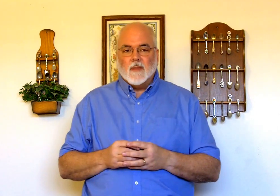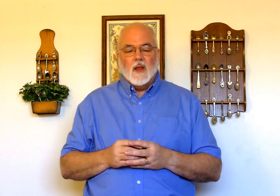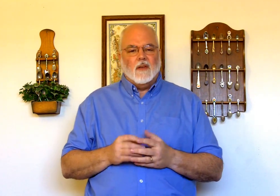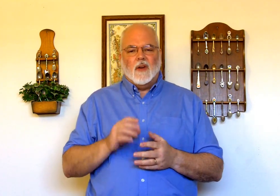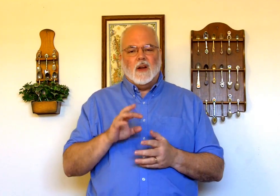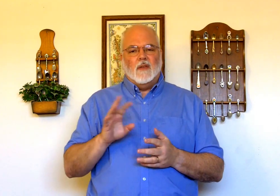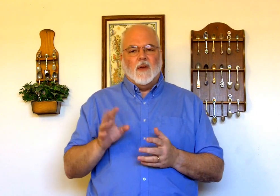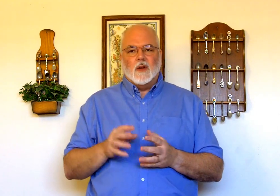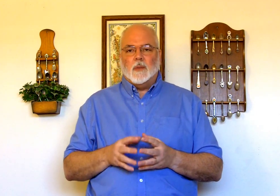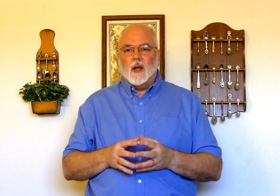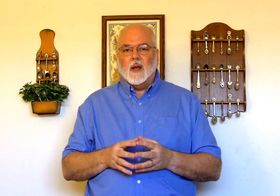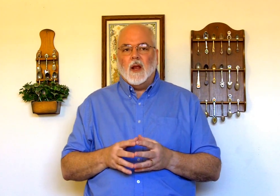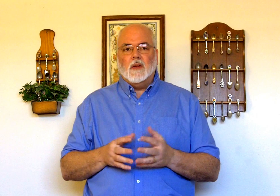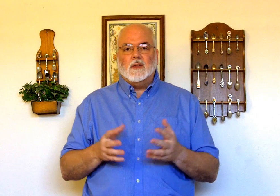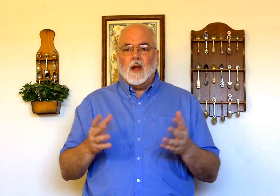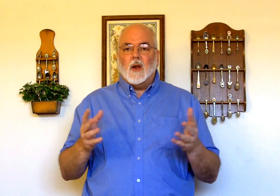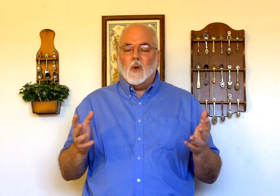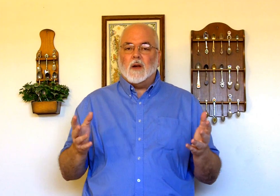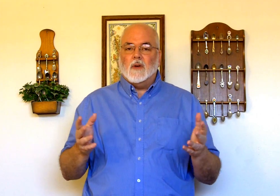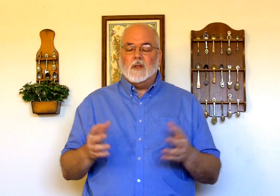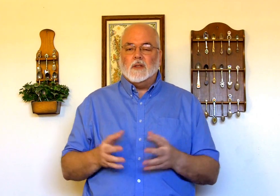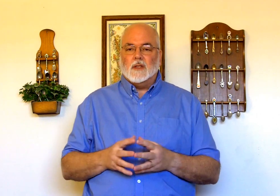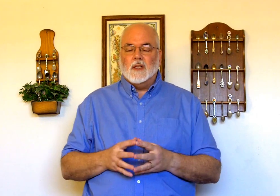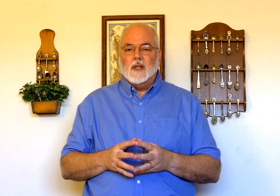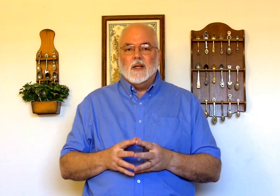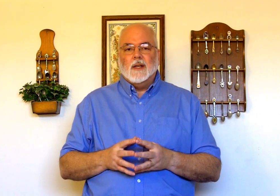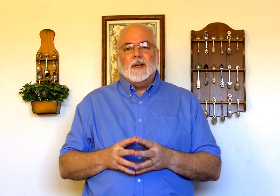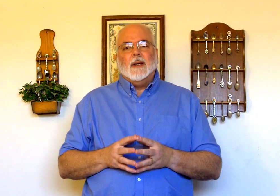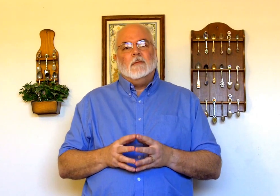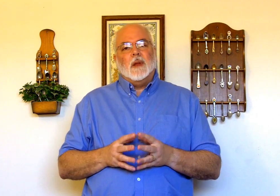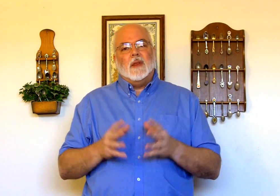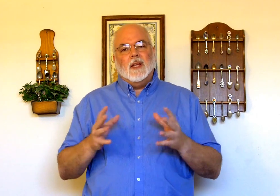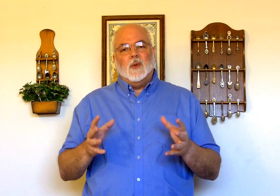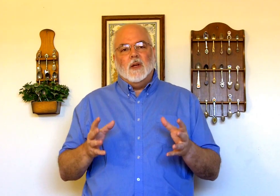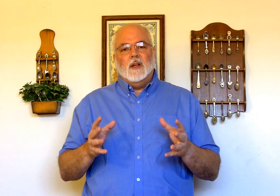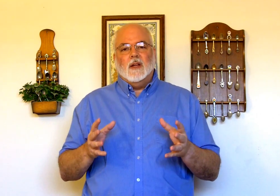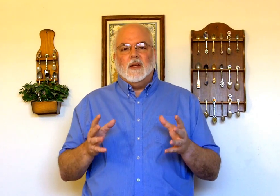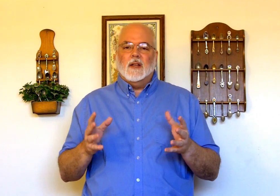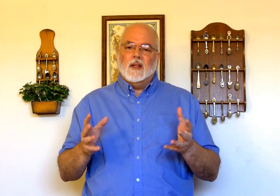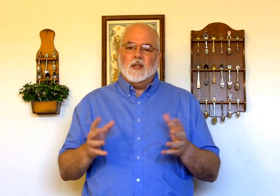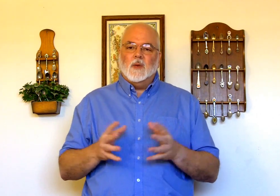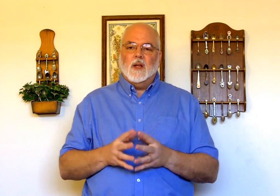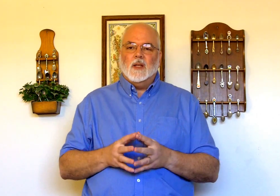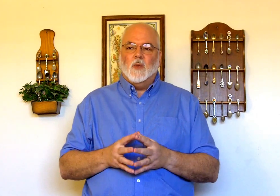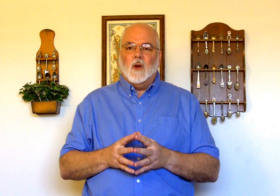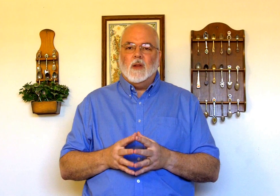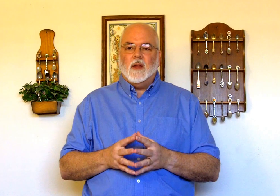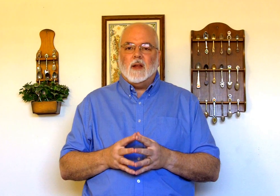very little fingerspelling, and there's not a whole lot of verses. But this one, this one is one that